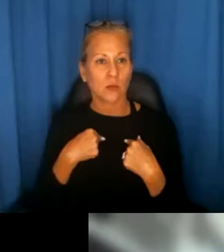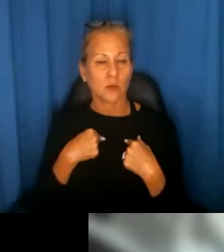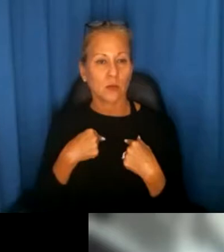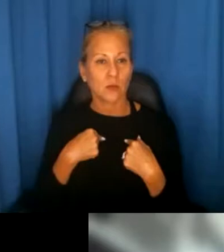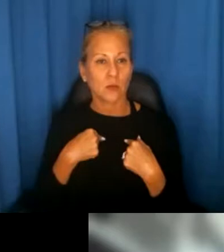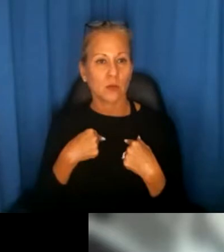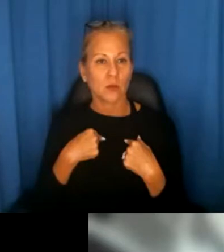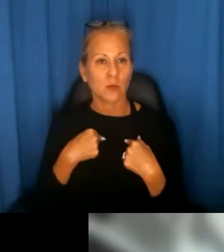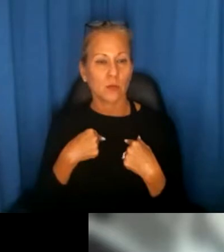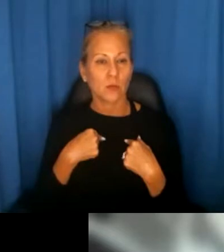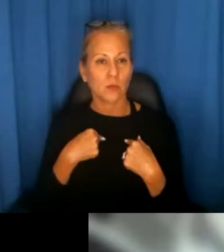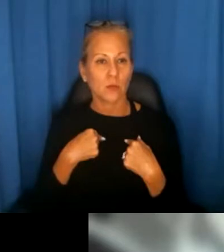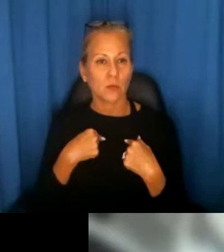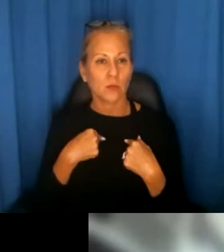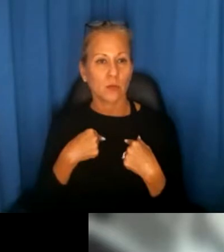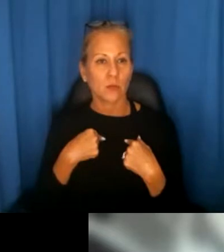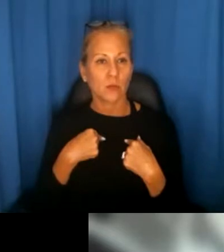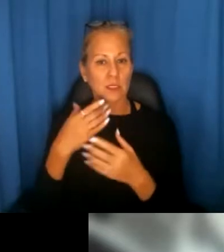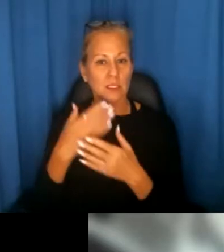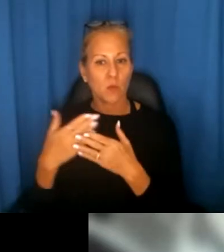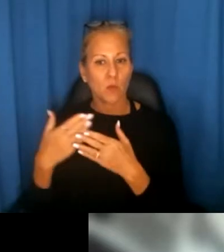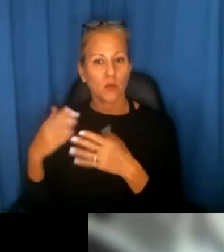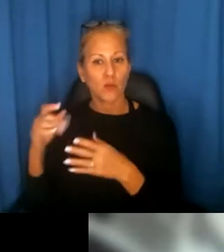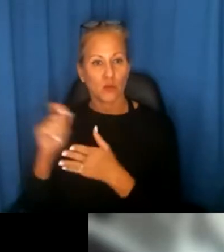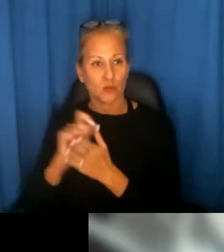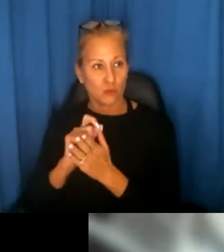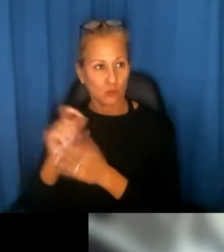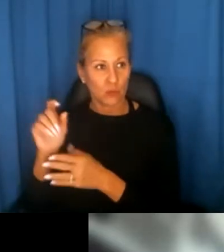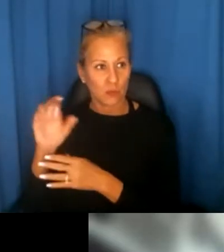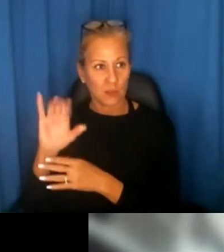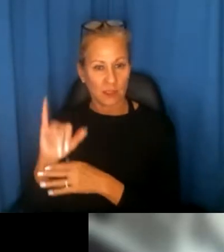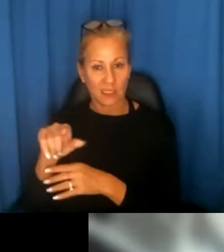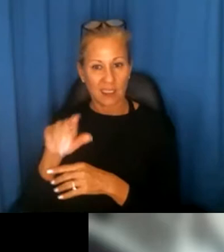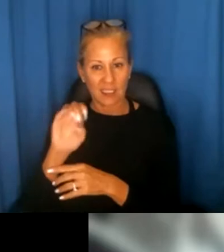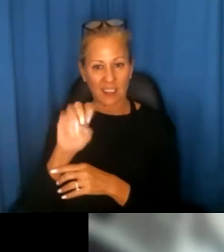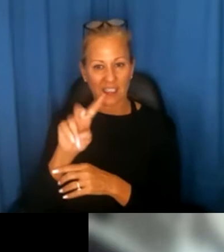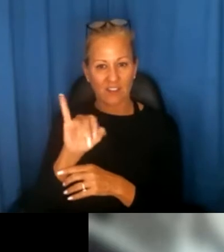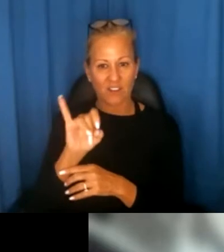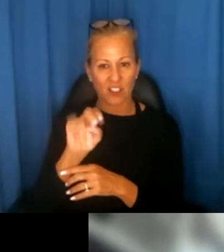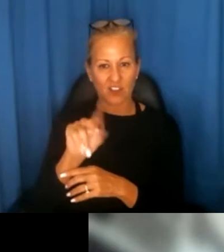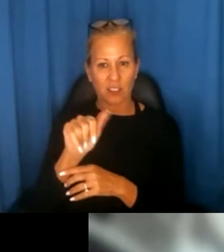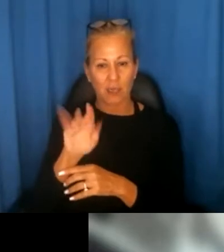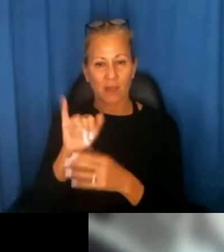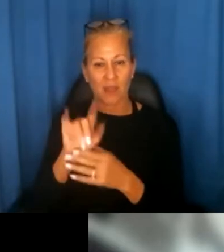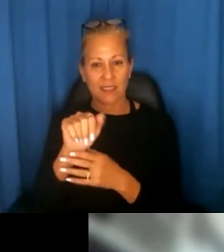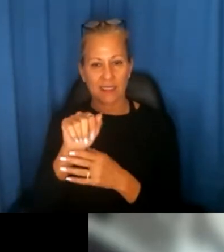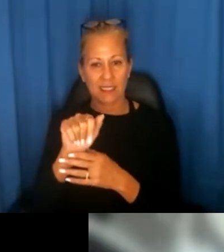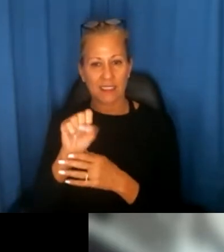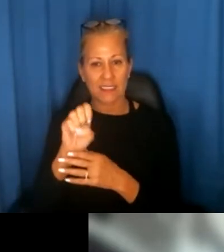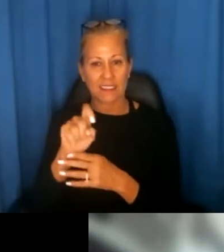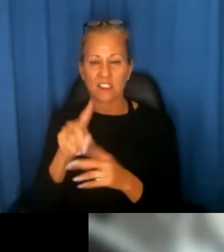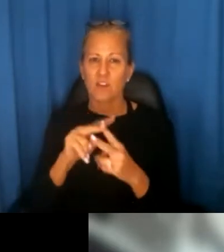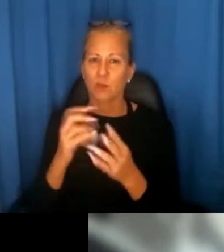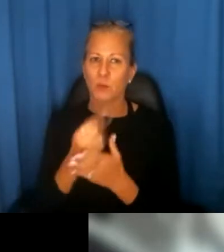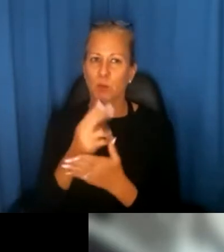person who called in or wrote in to the Eviction Lab, which is the data set there. It's very useful.